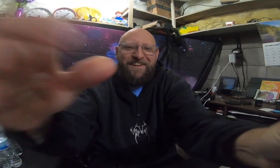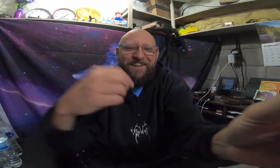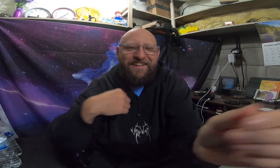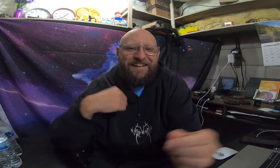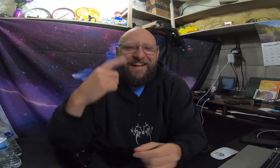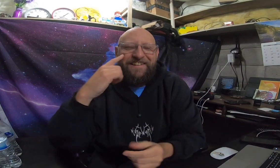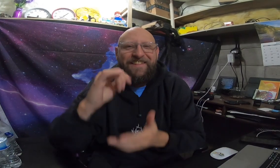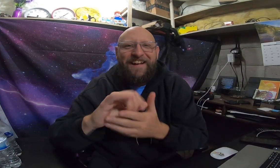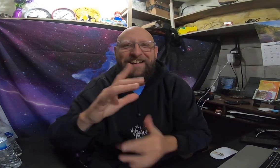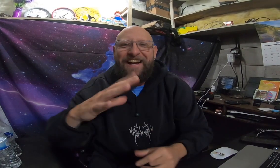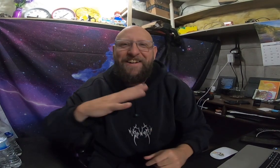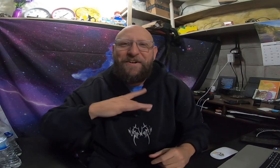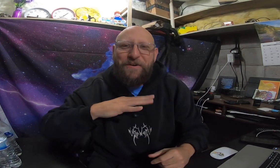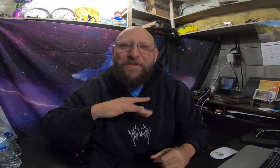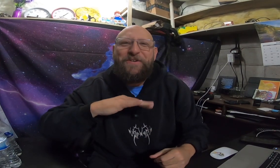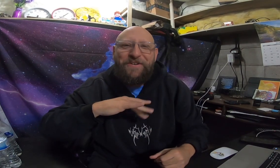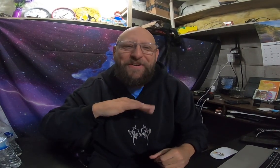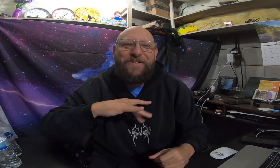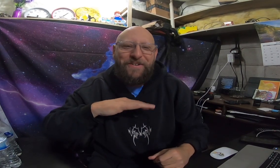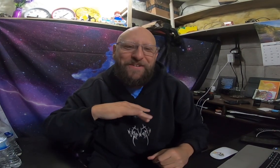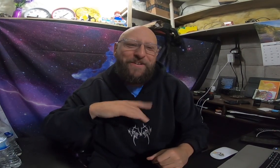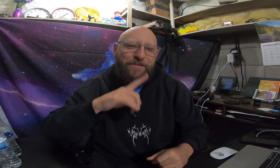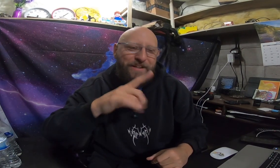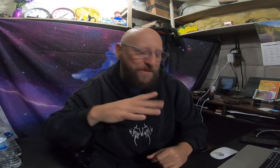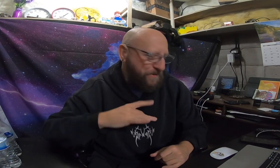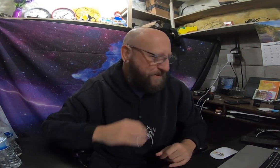I think that's kind of cool, very cool.